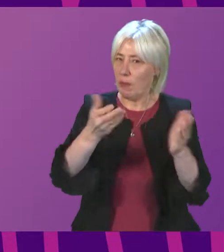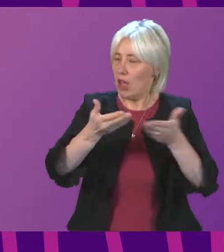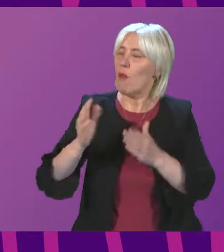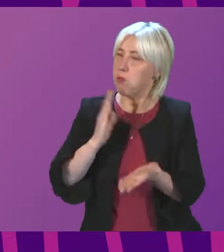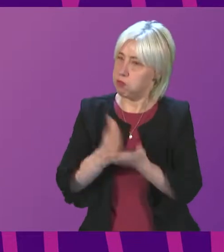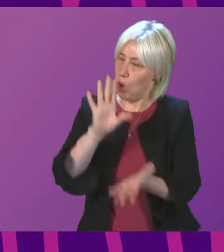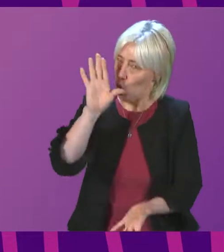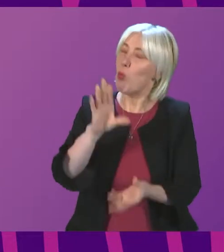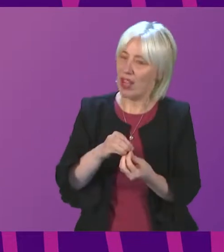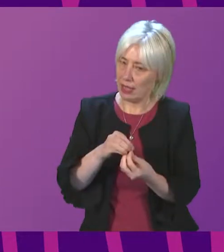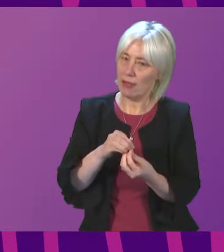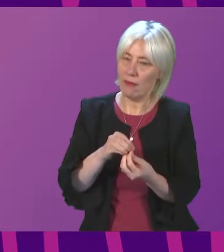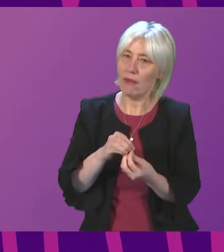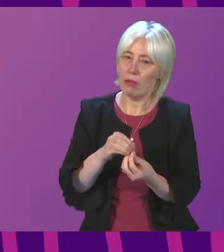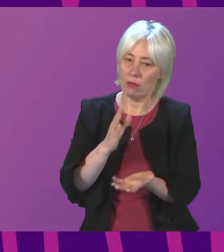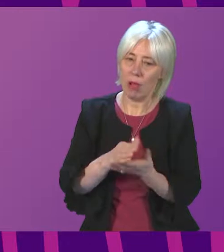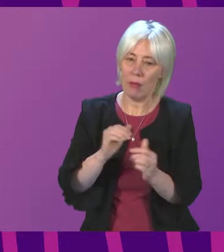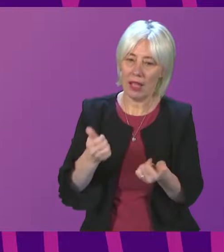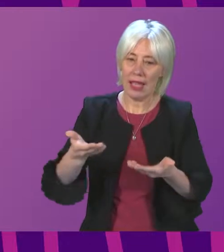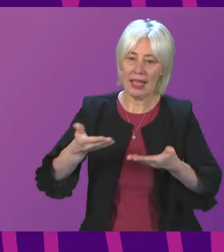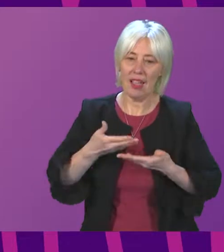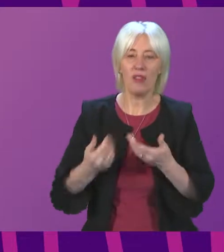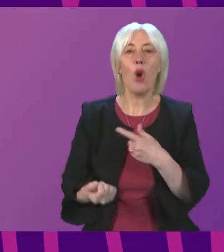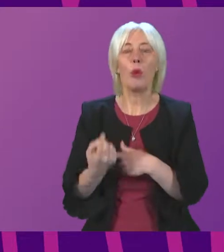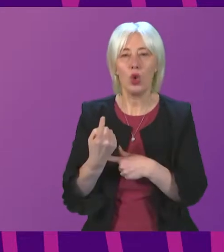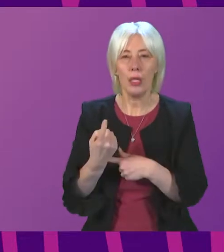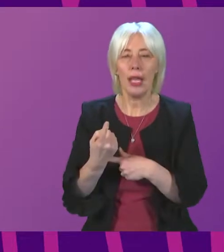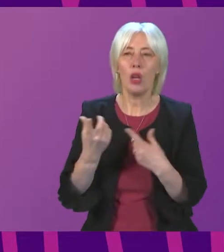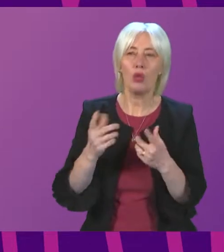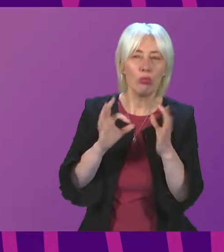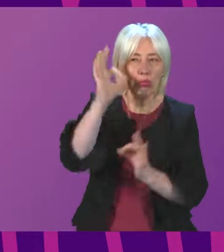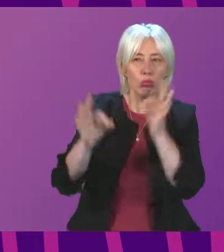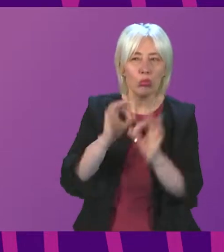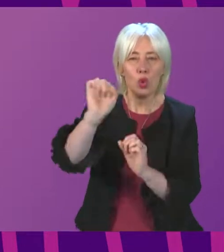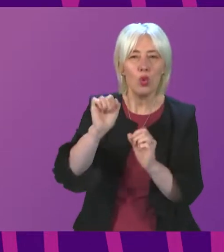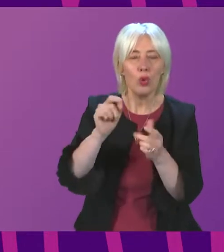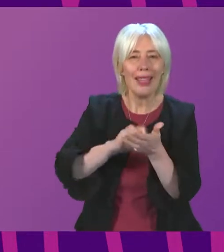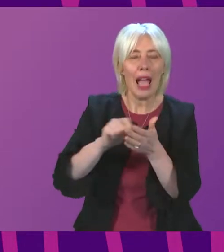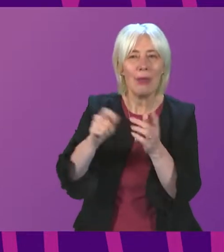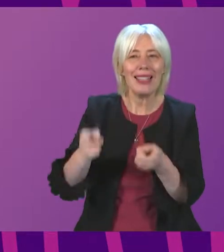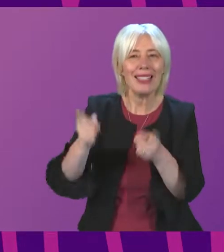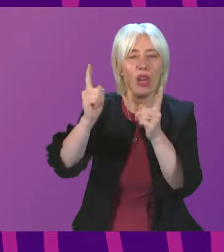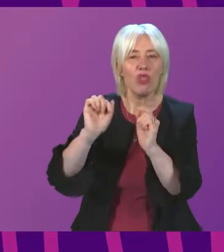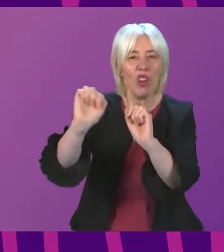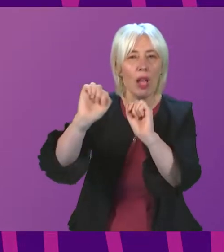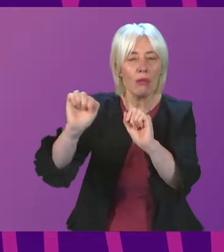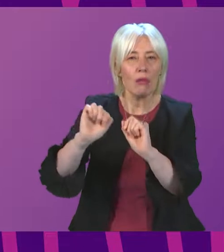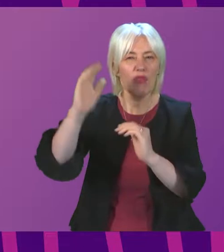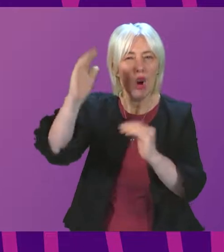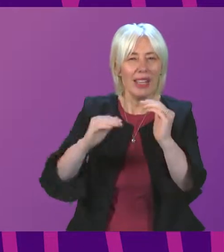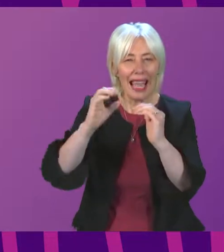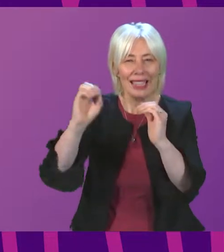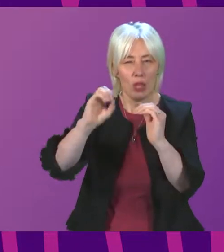and once again it gives us the opportunity to put some of these to the Cabinet Secretary when and if they